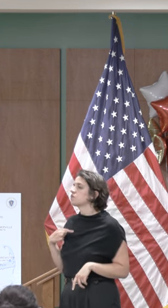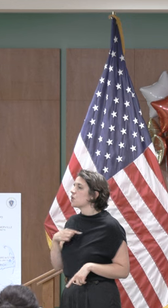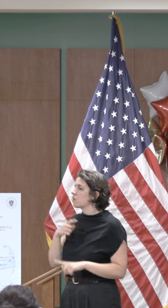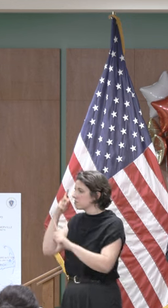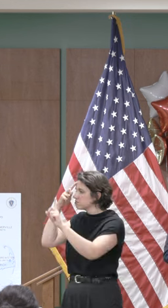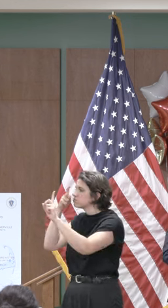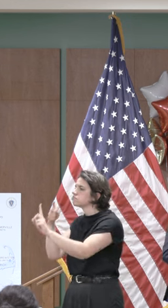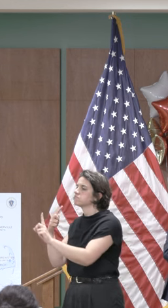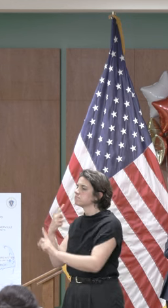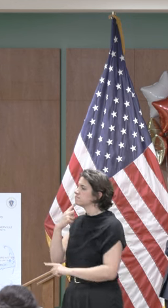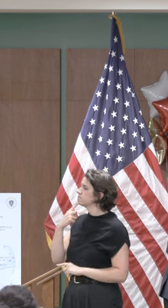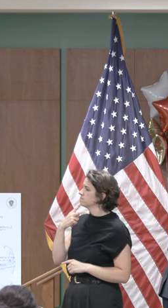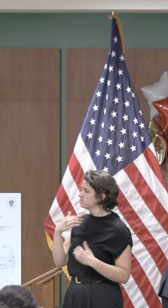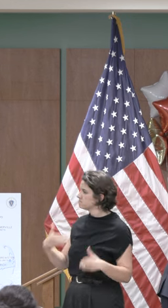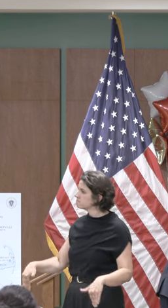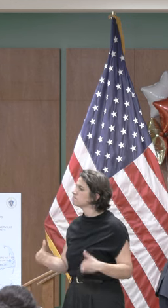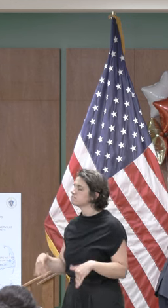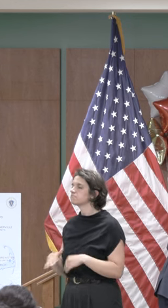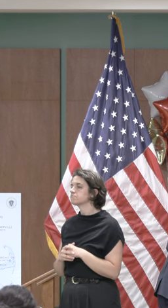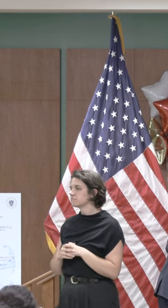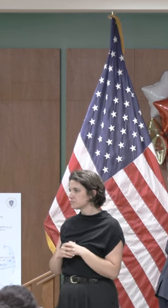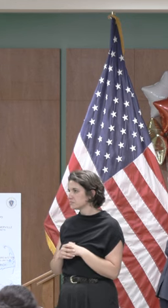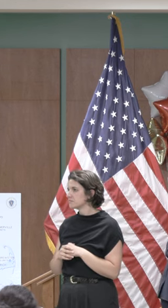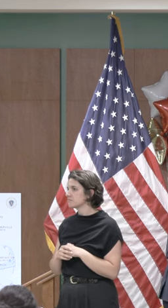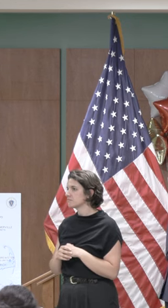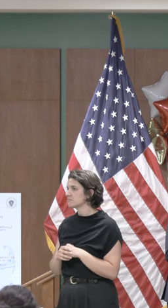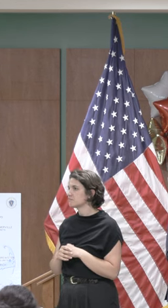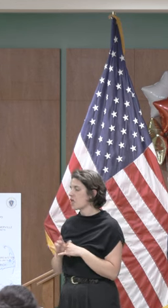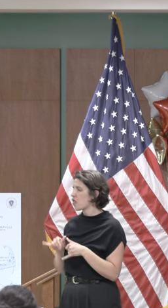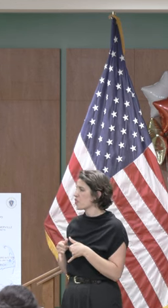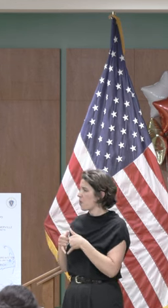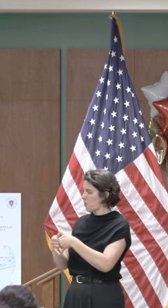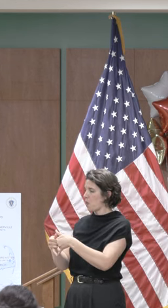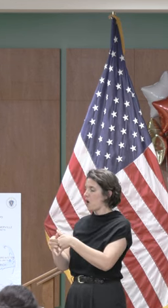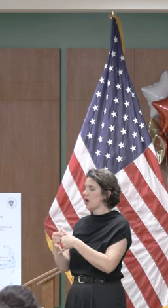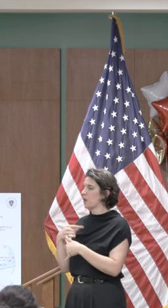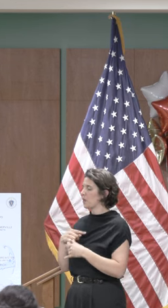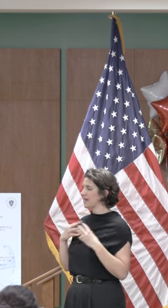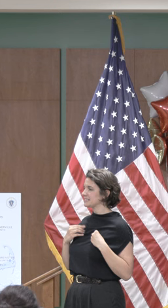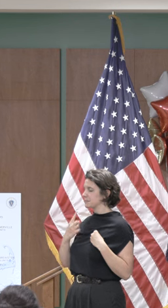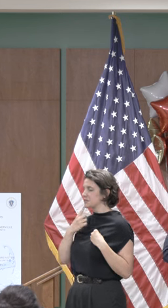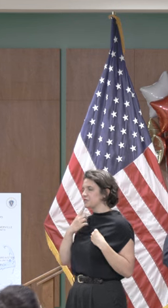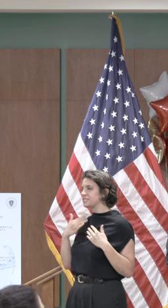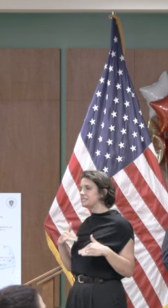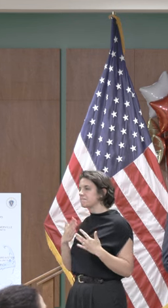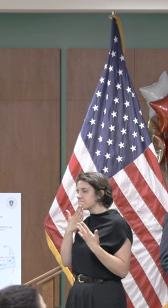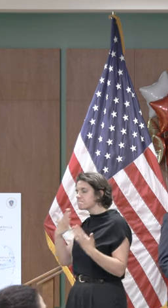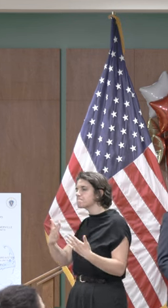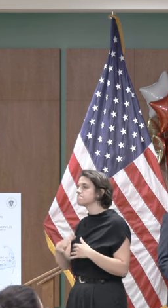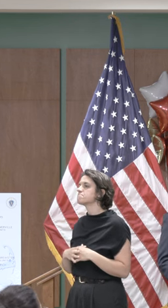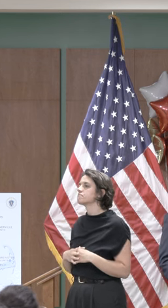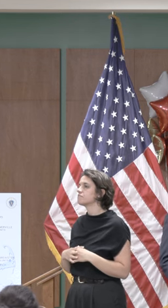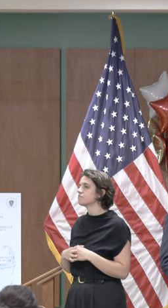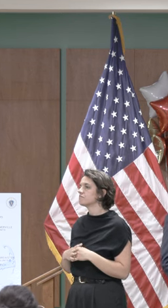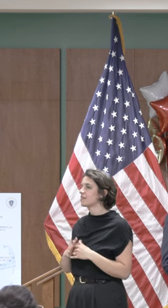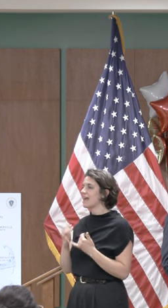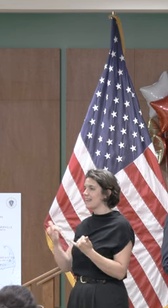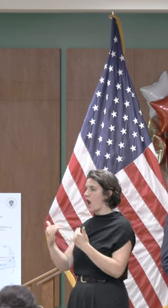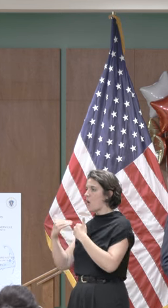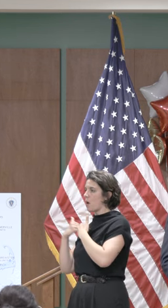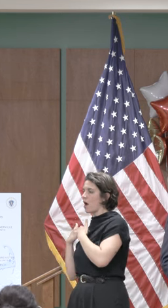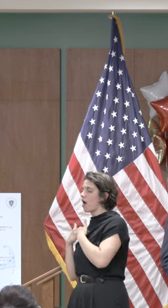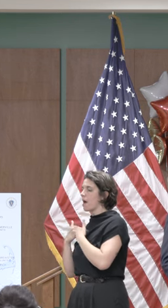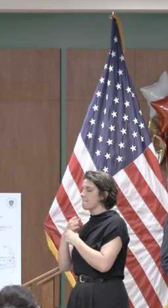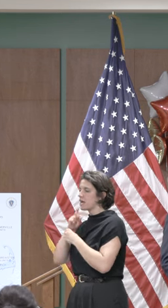we take this uh award today very seriously and it's our responsibility now to make it match our mission